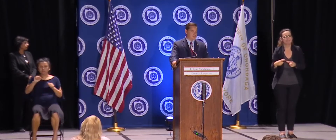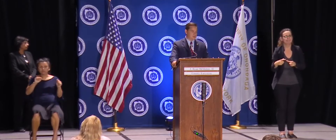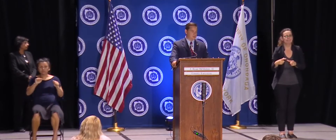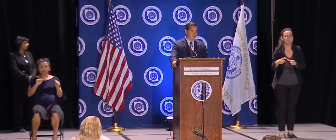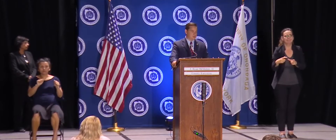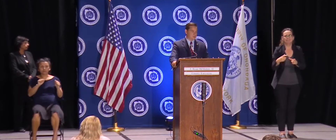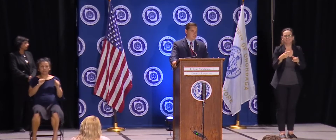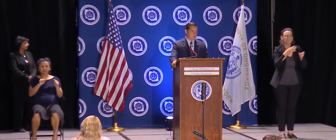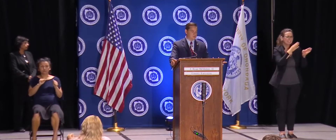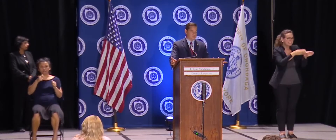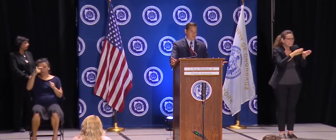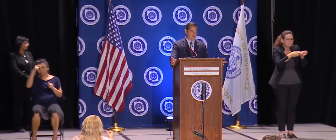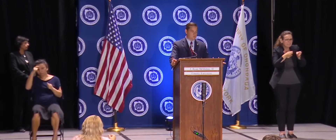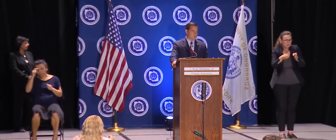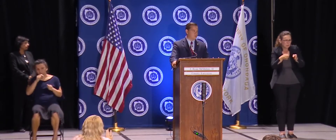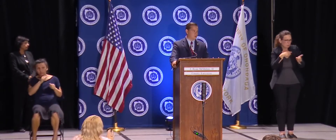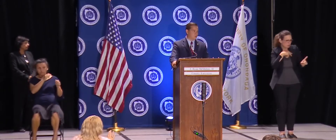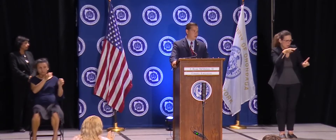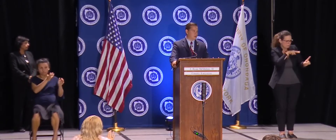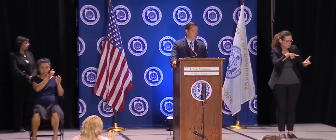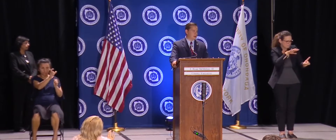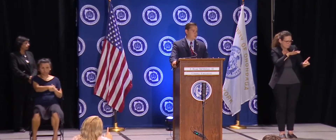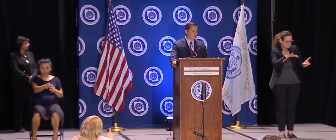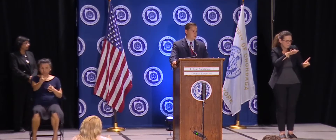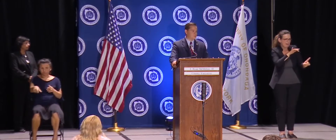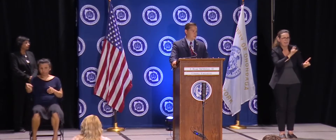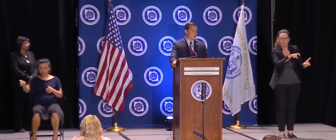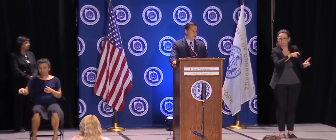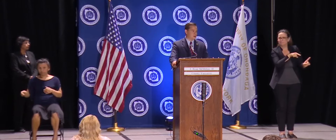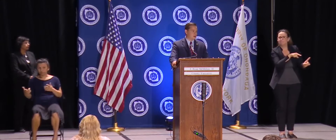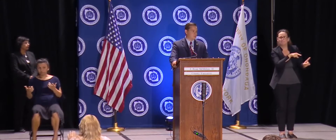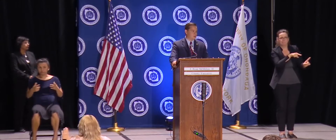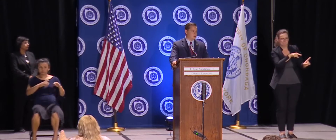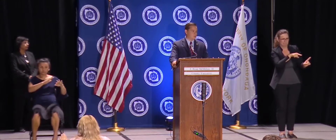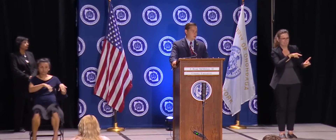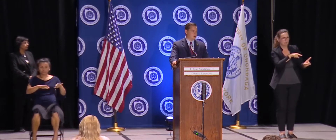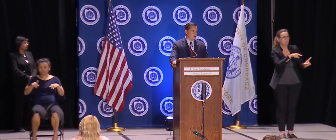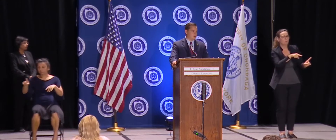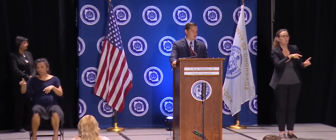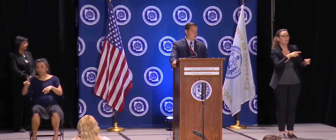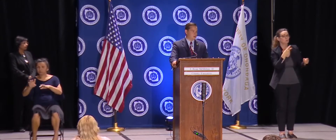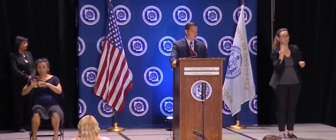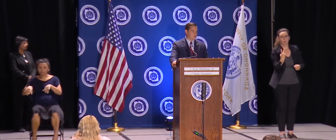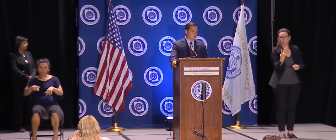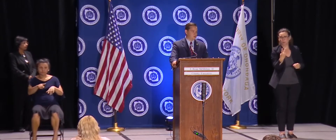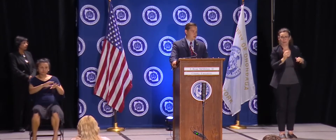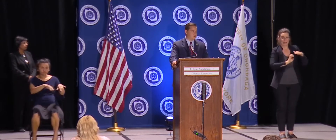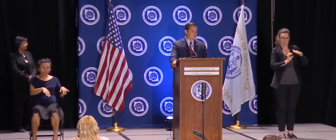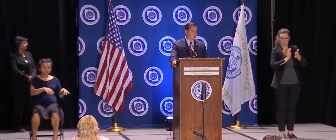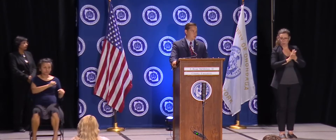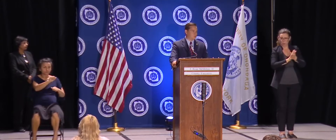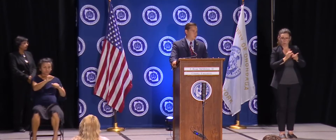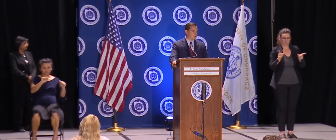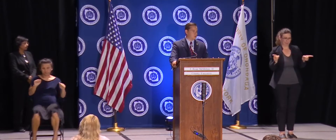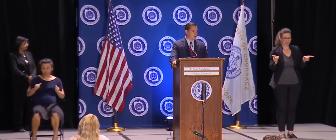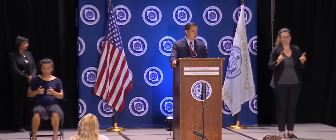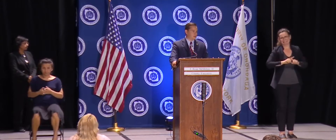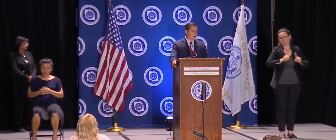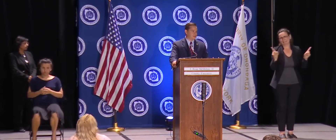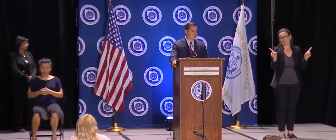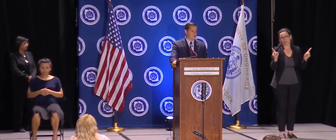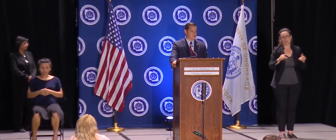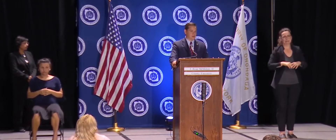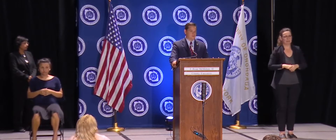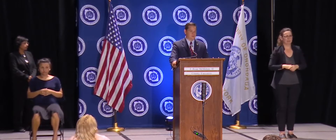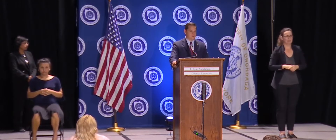and, uh, certainly these two cases were different when it came to that. So, uh, but overall, uh, everybody's very comfortable with, uh,